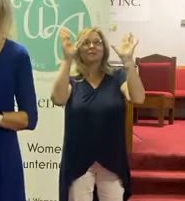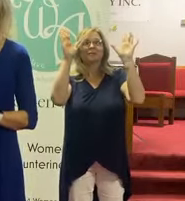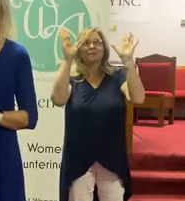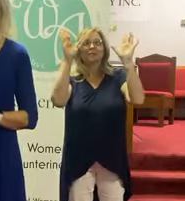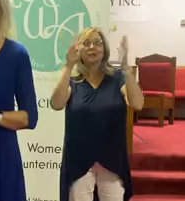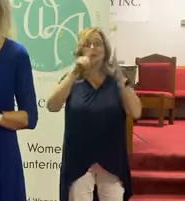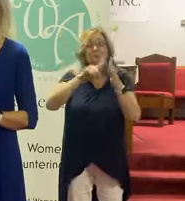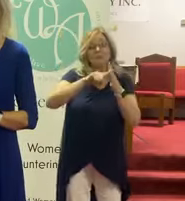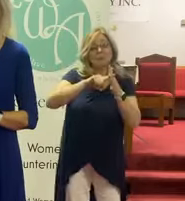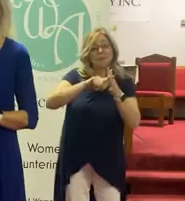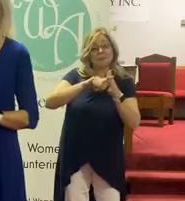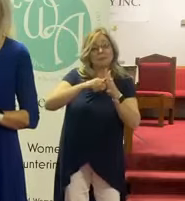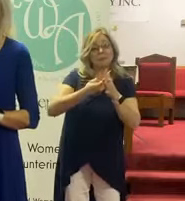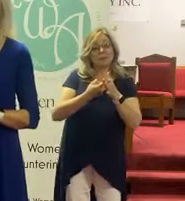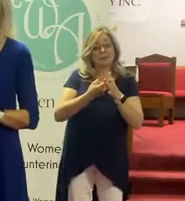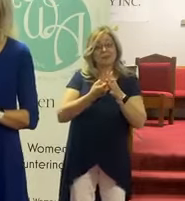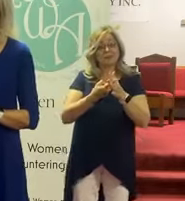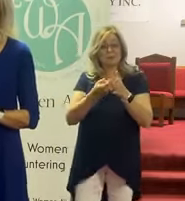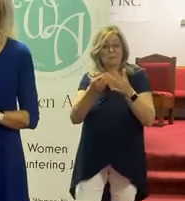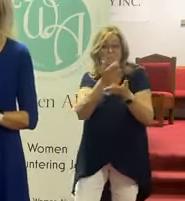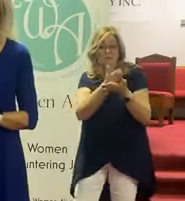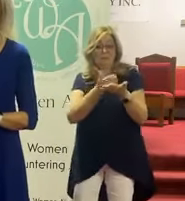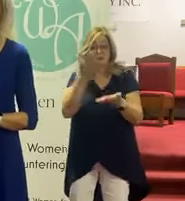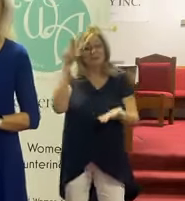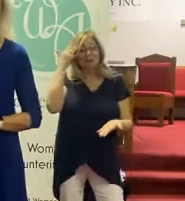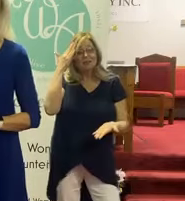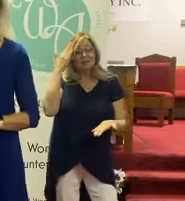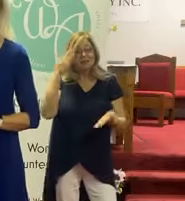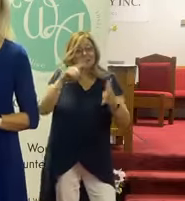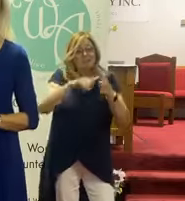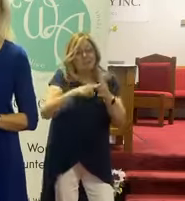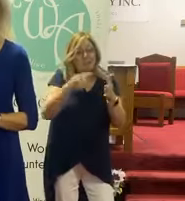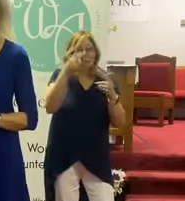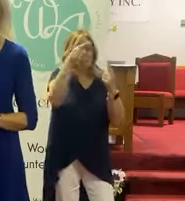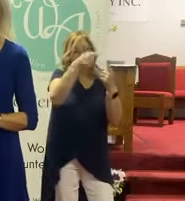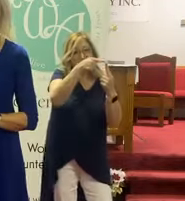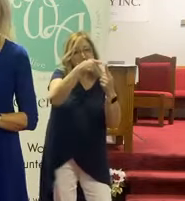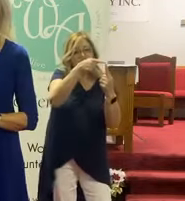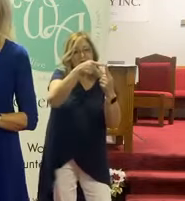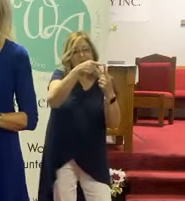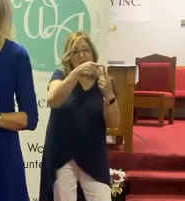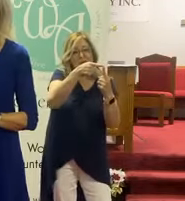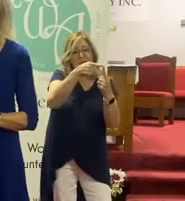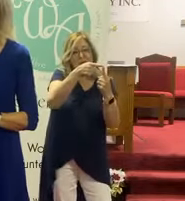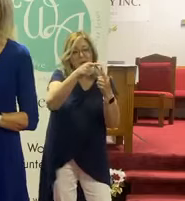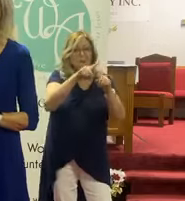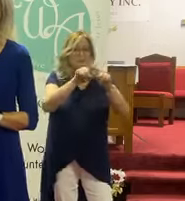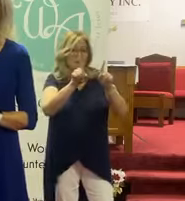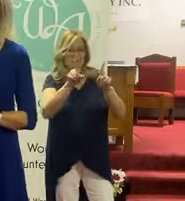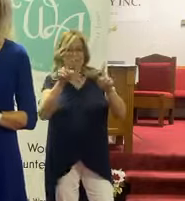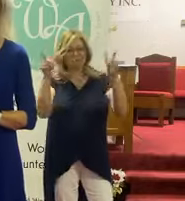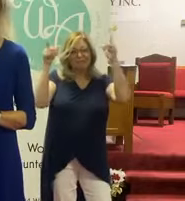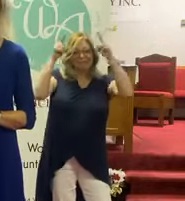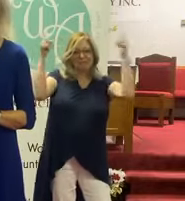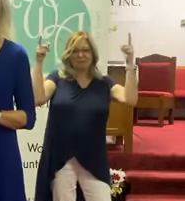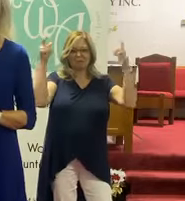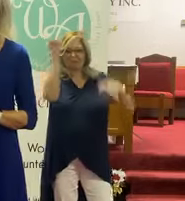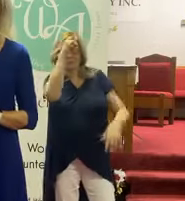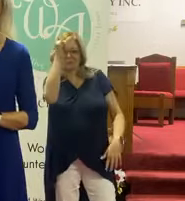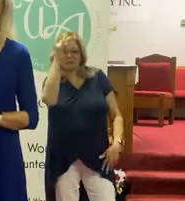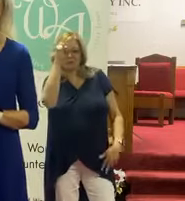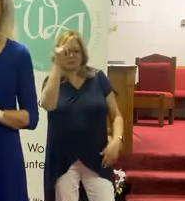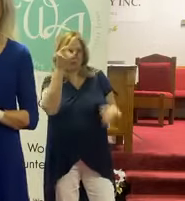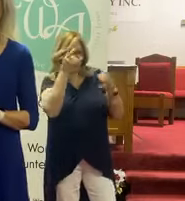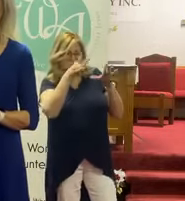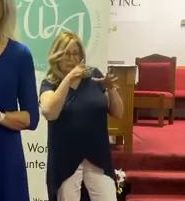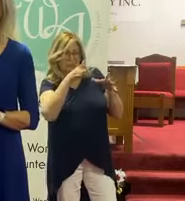is the beginning part of knowledge. It's the starting point. But arrogant fools despise